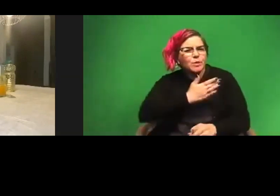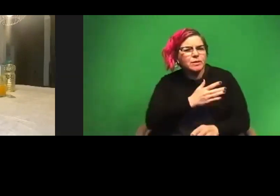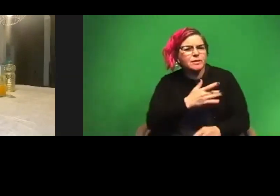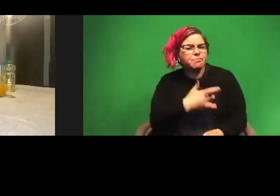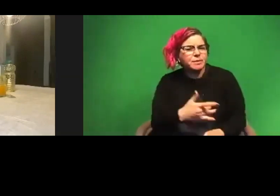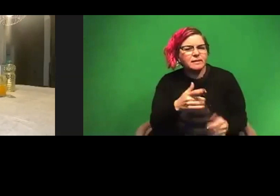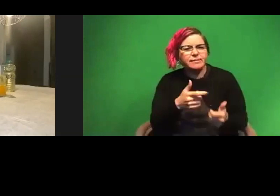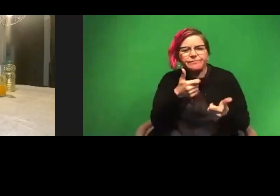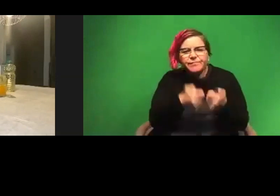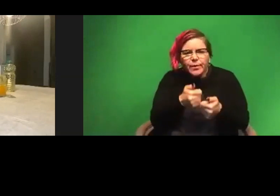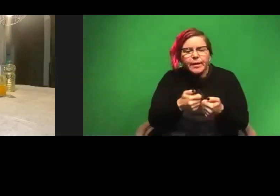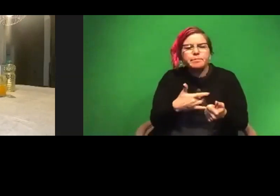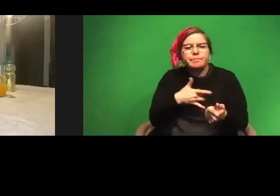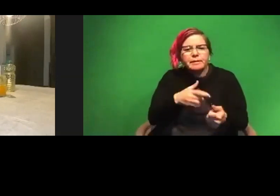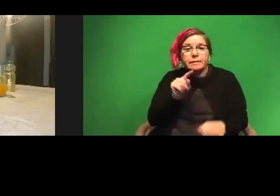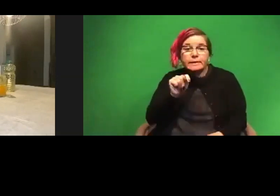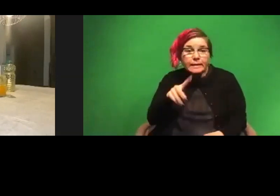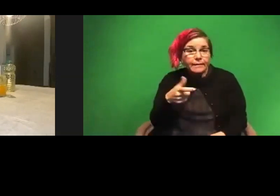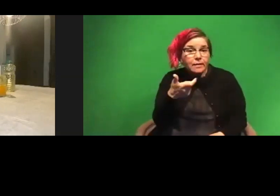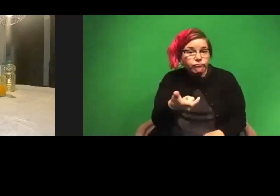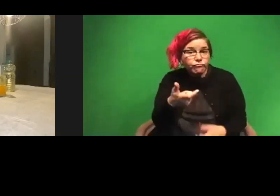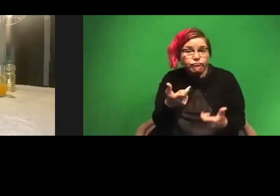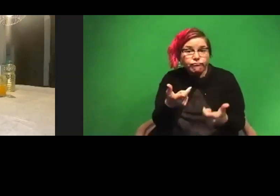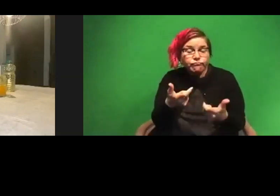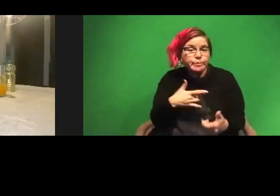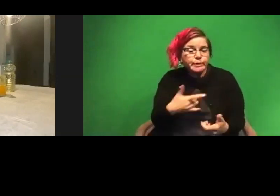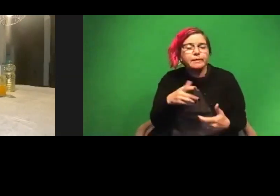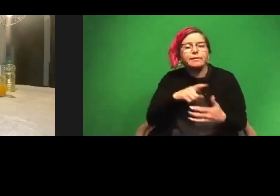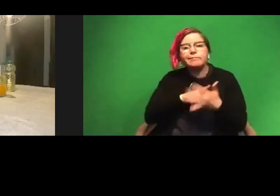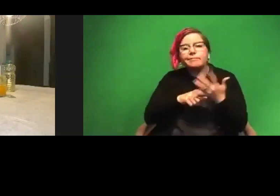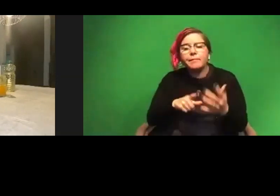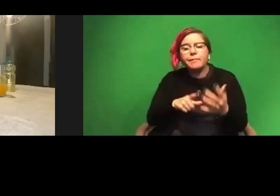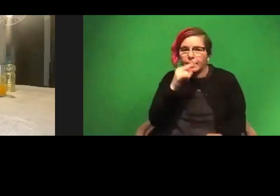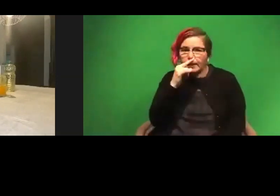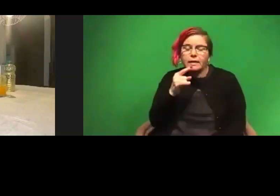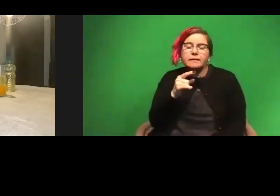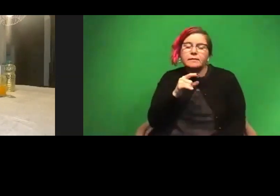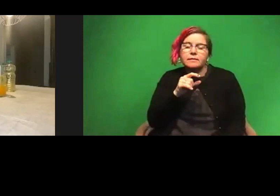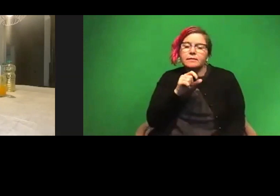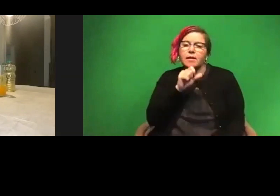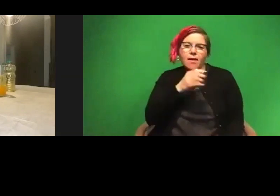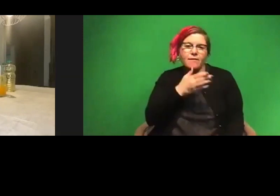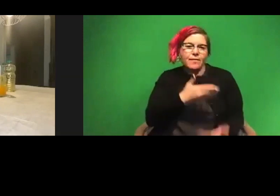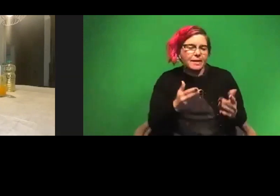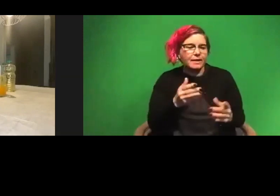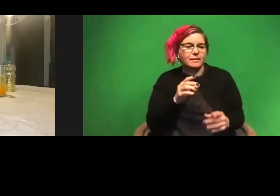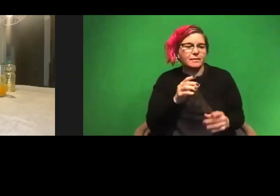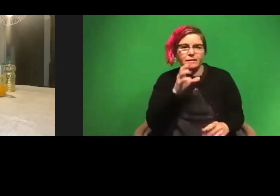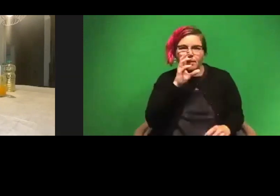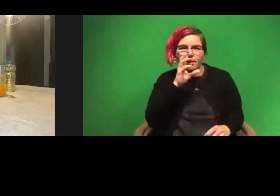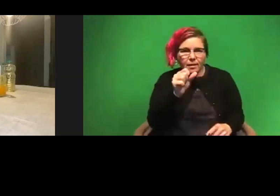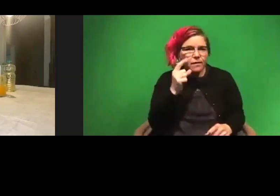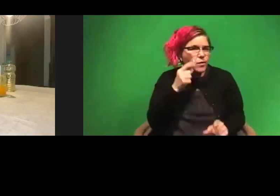video games they're playing, what TV they're looking at and so on. Cause kids really like things that are engaging, of course,